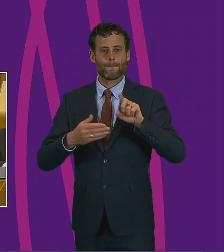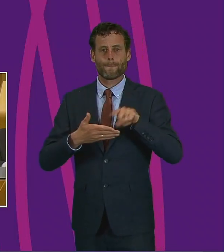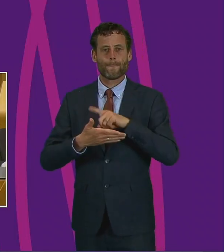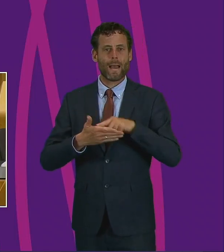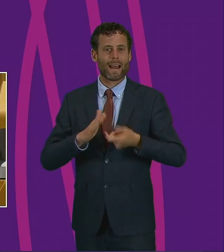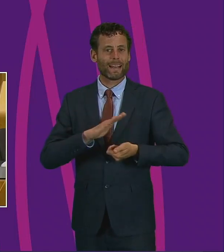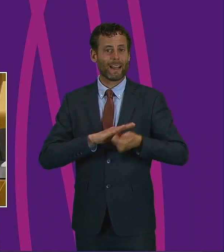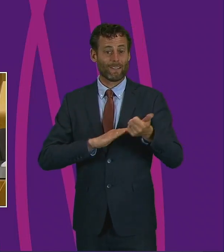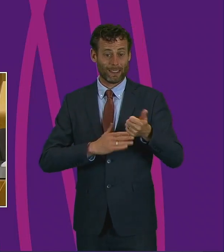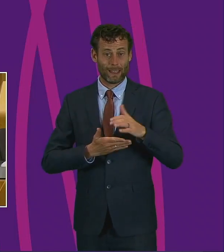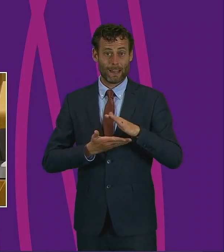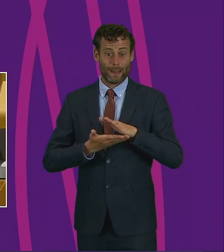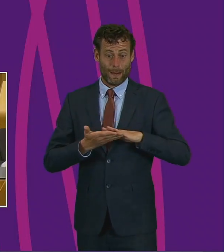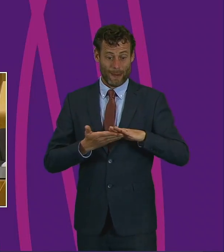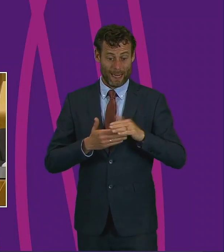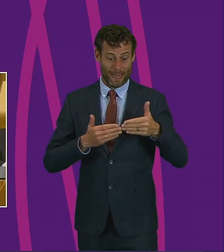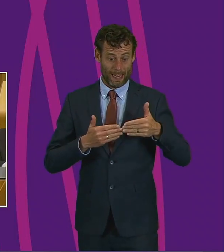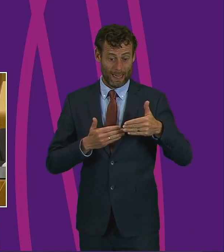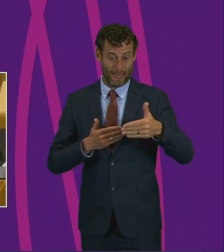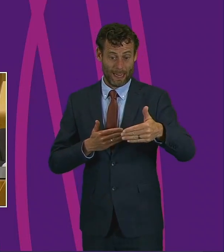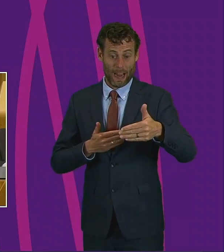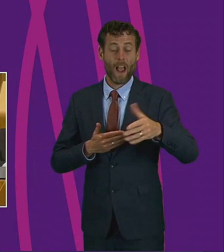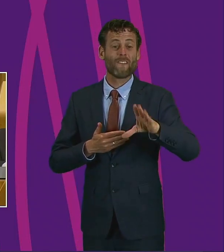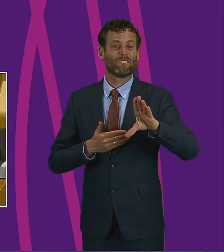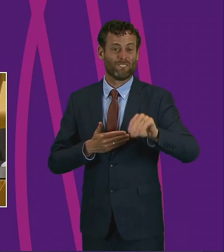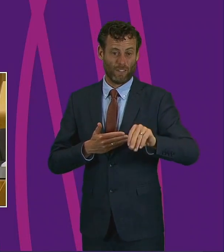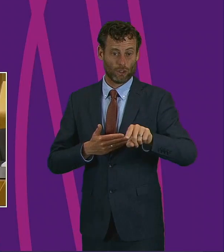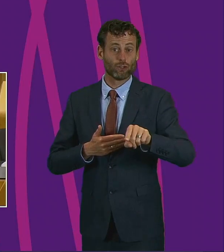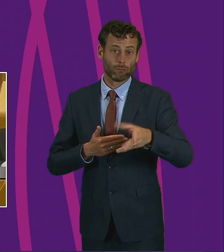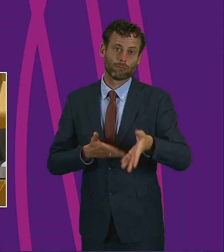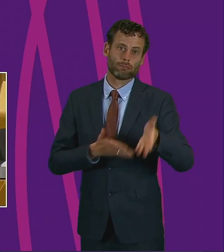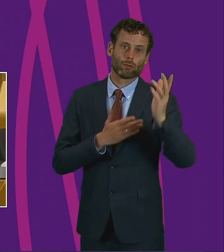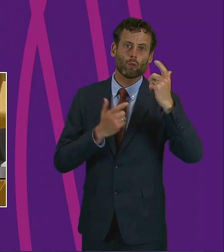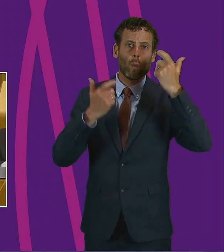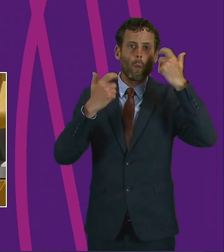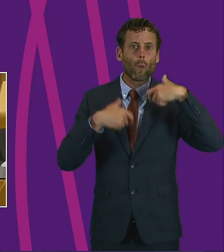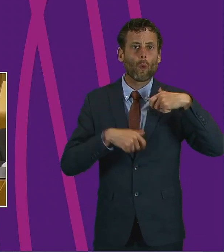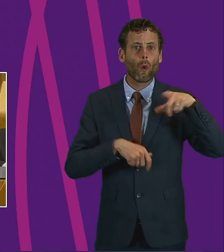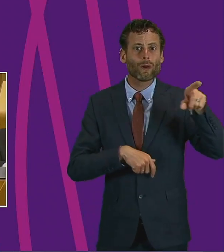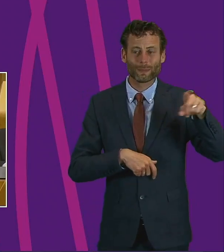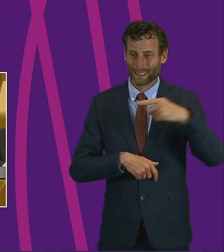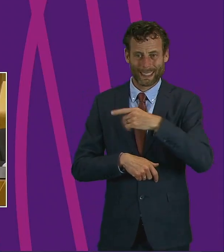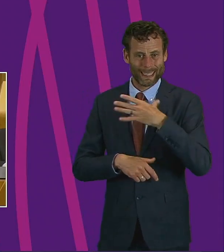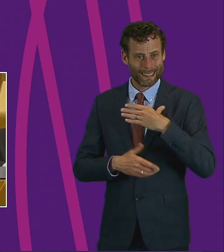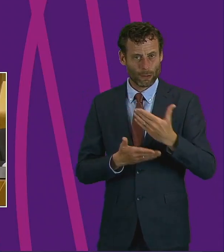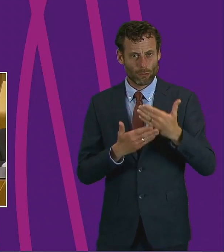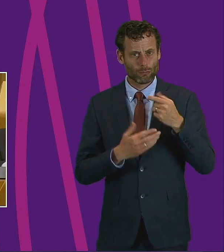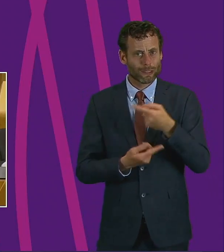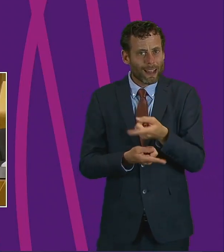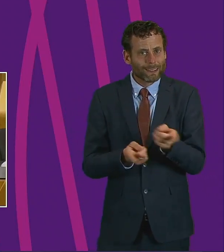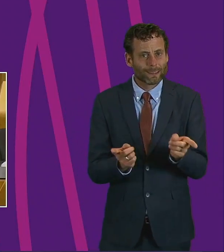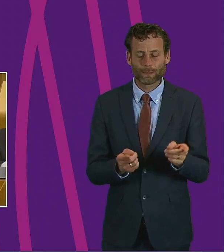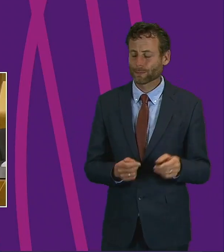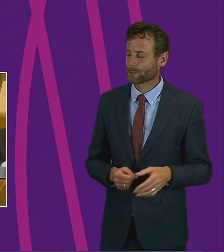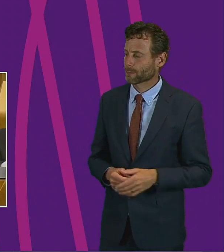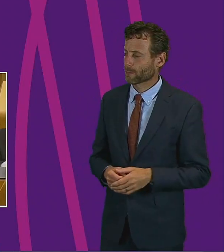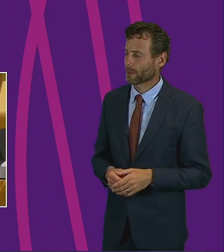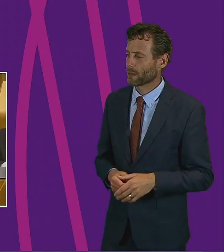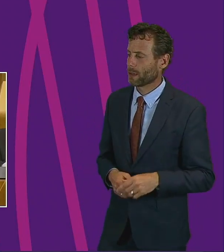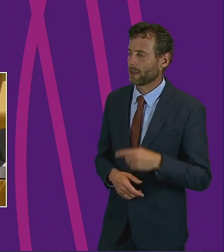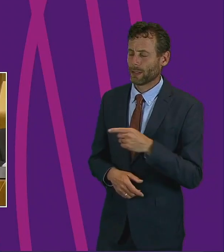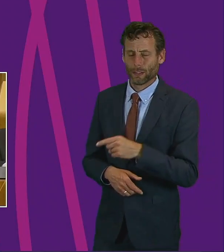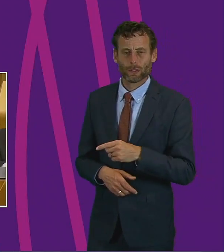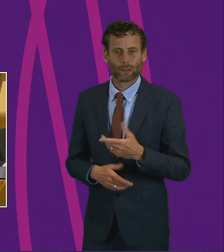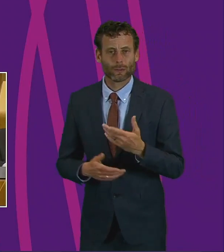will begin their journey through the courts if this provision is not extended. Also in October, the provision is not extended, the grounds for eviction temporarily made